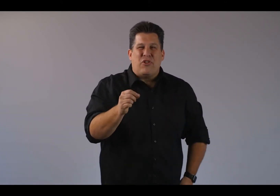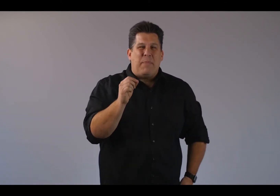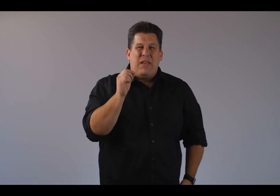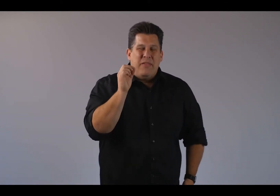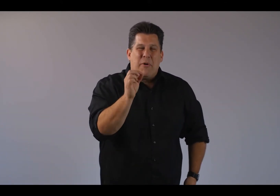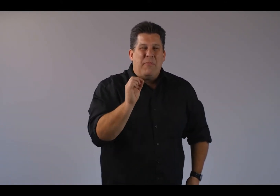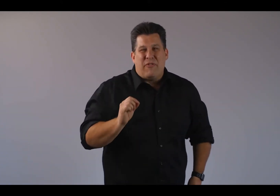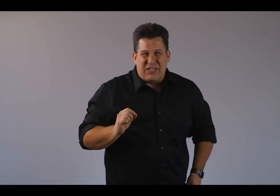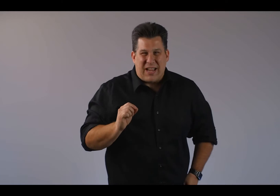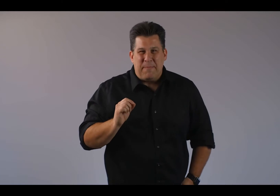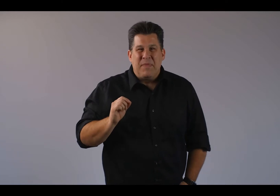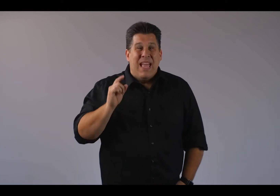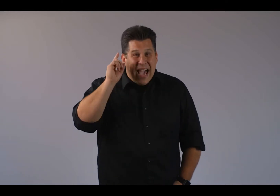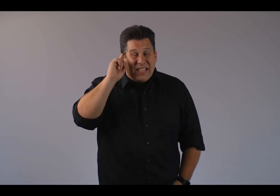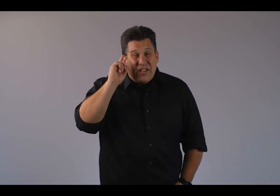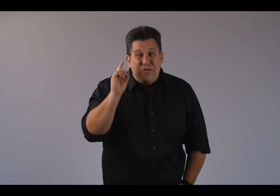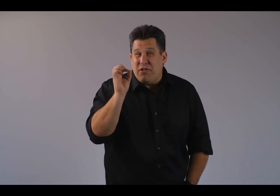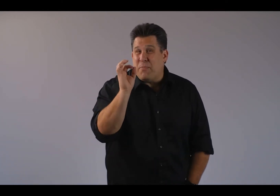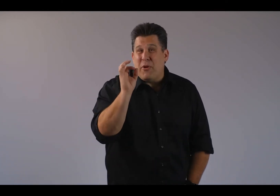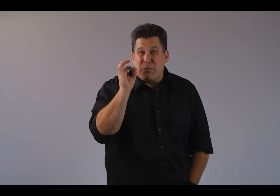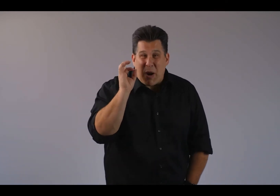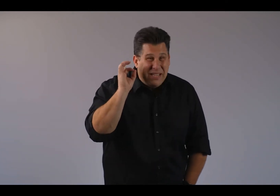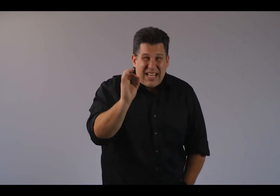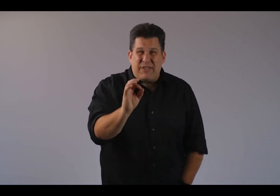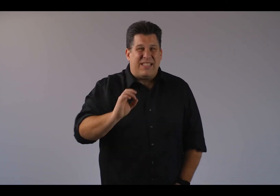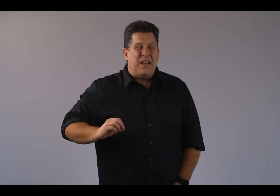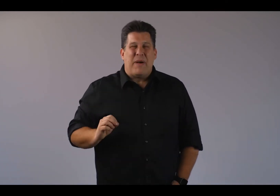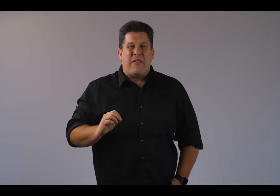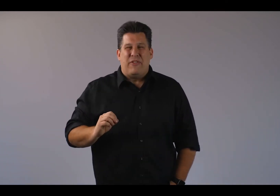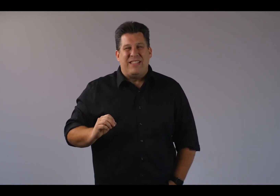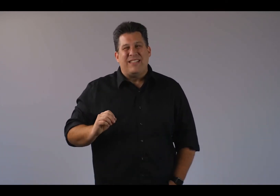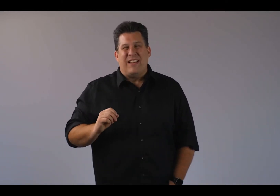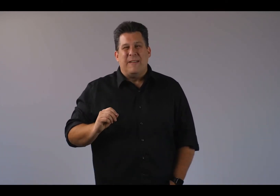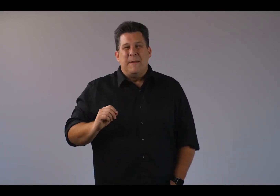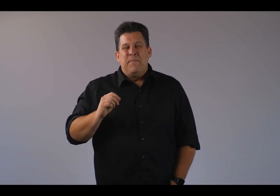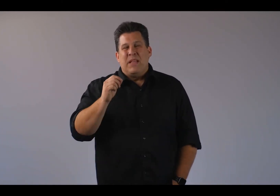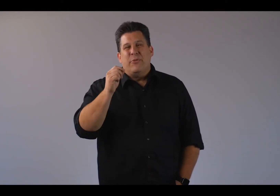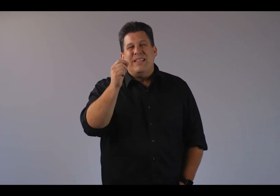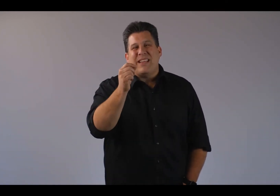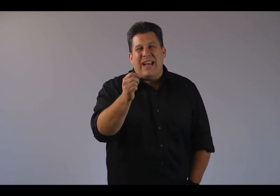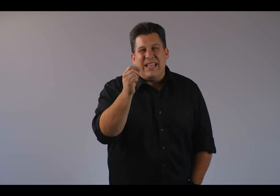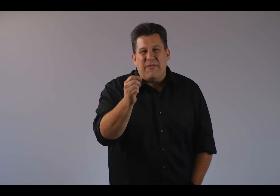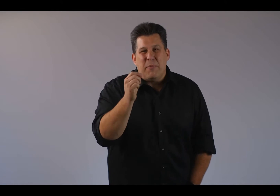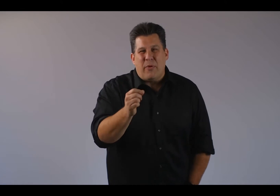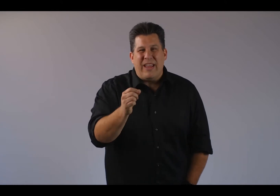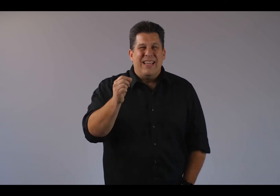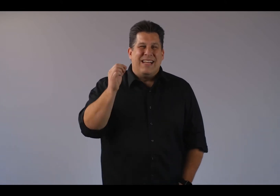dropped the bulb the first time. Edison knew that the boy was probably devastated by that first incident. And so he decided to give the boy a